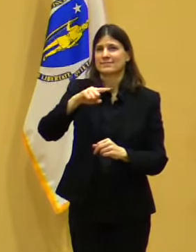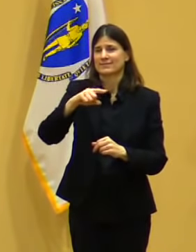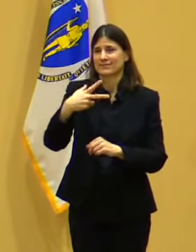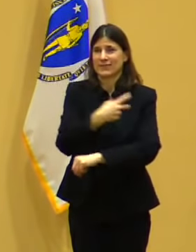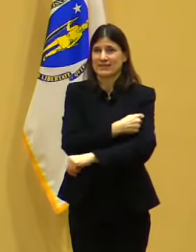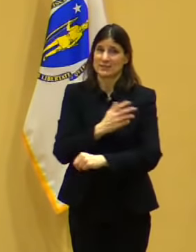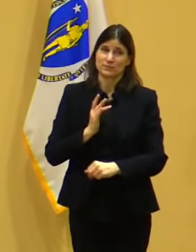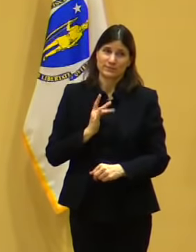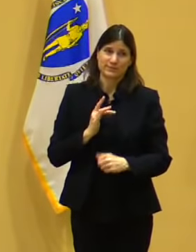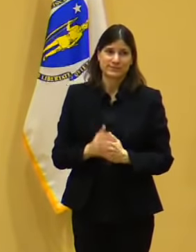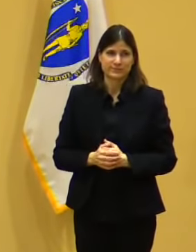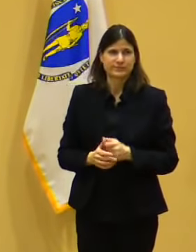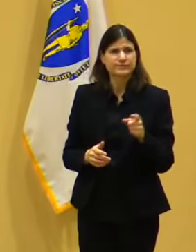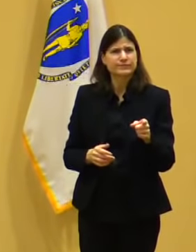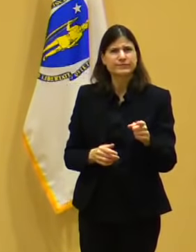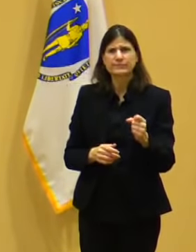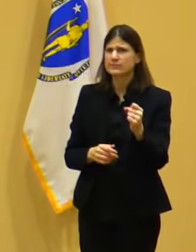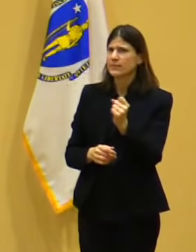of view.